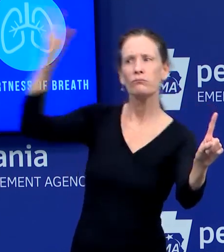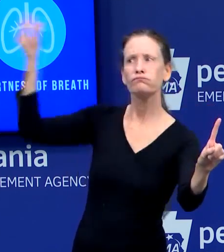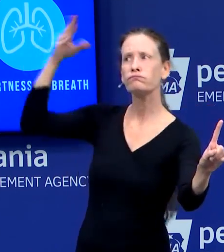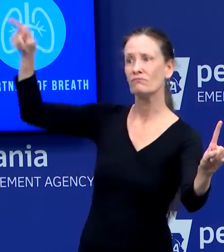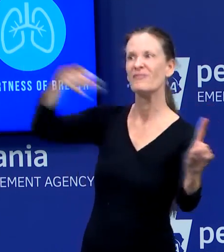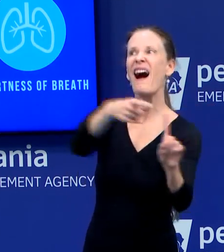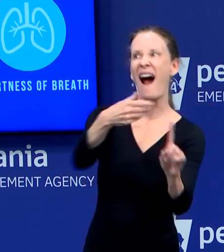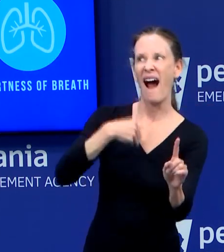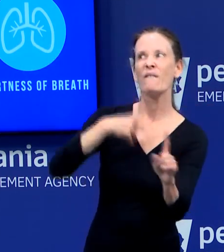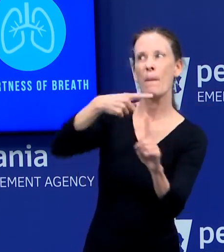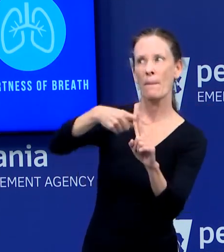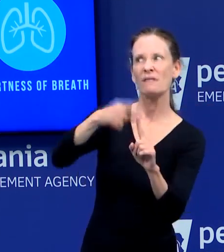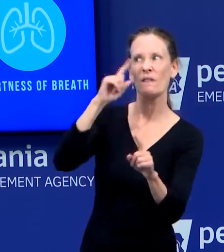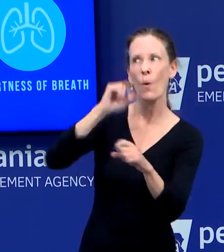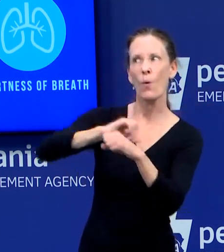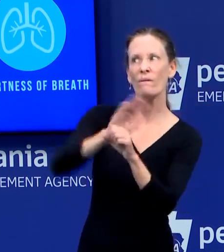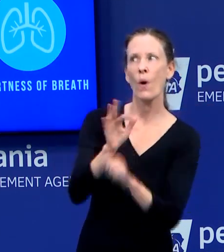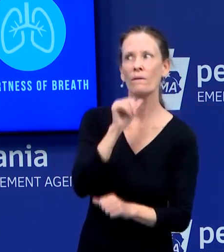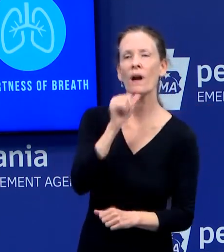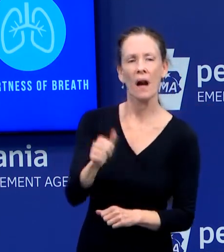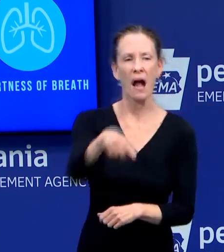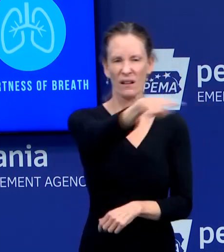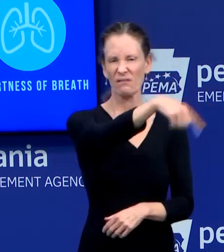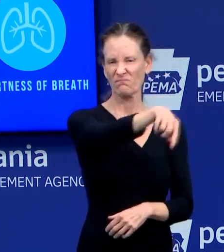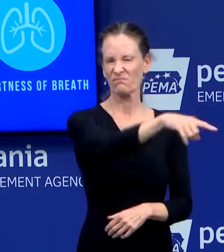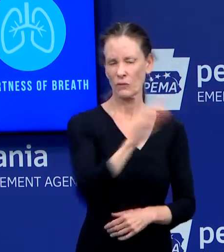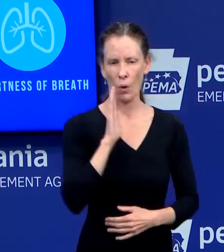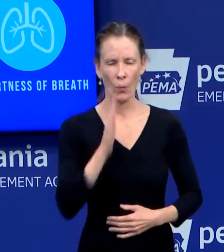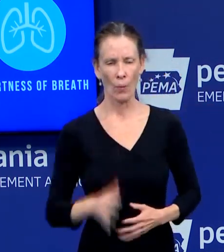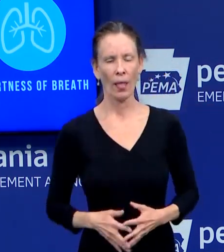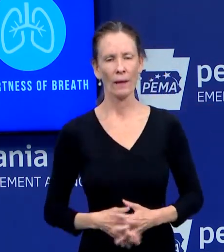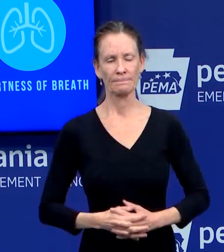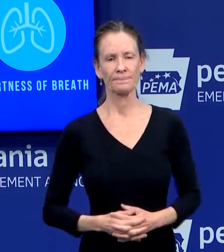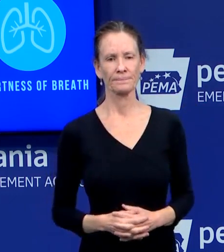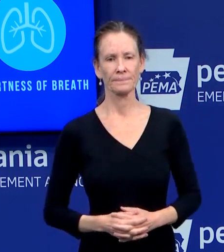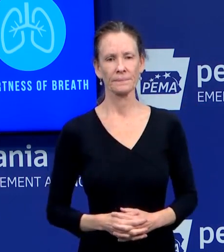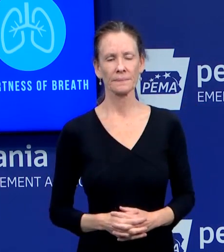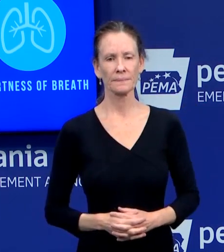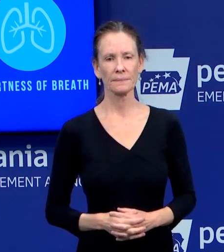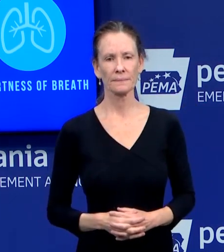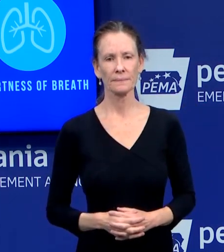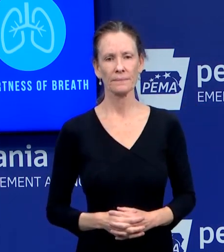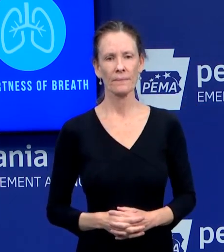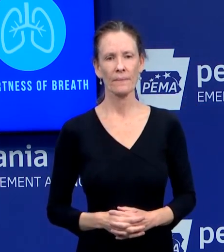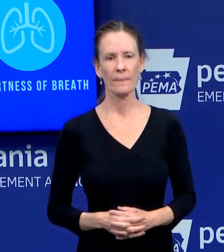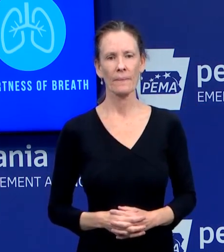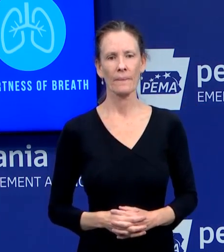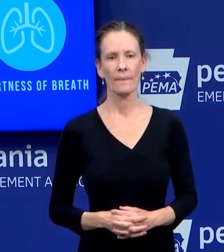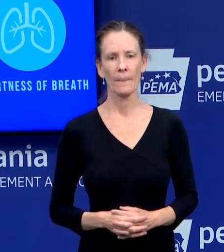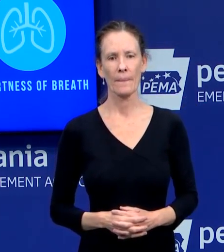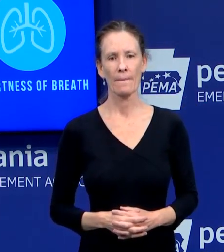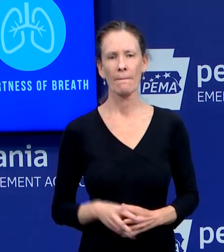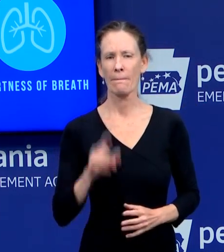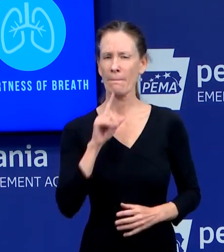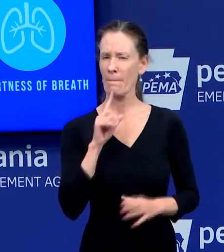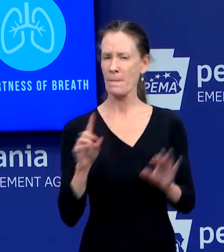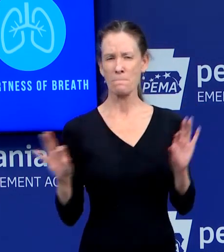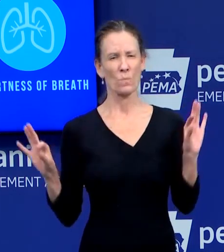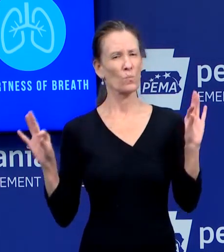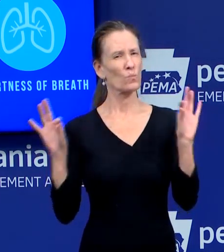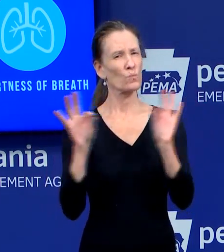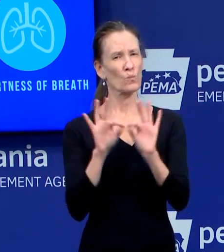Now, it's very important that everyone remember that there are very simple steps that people can use